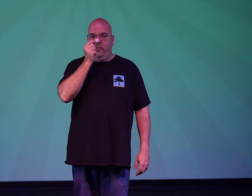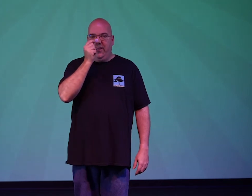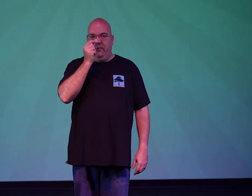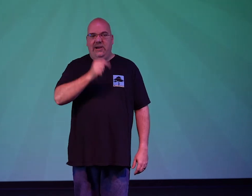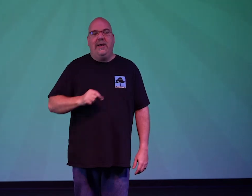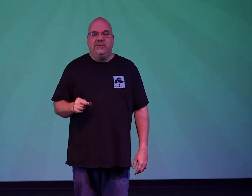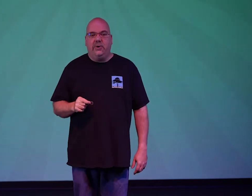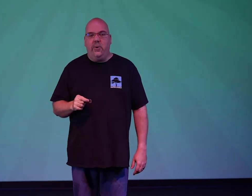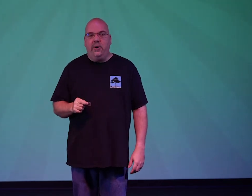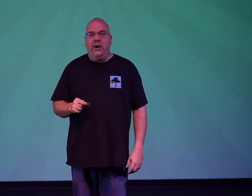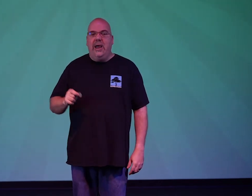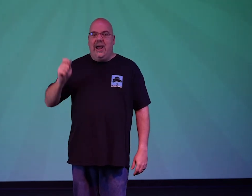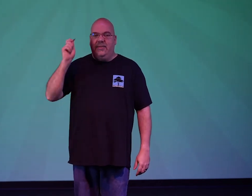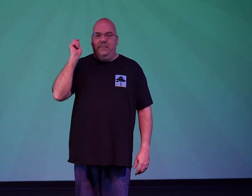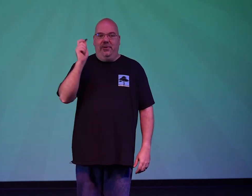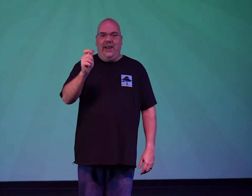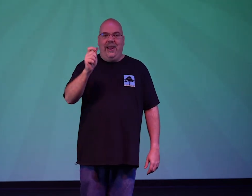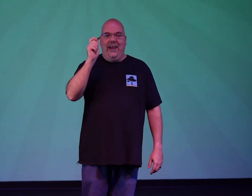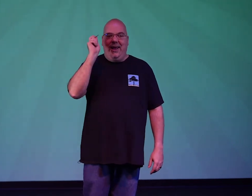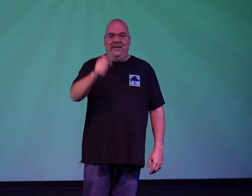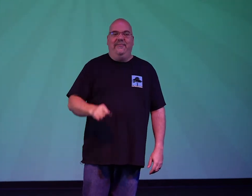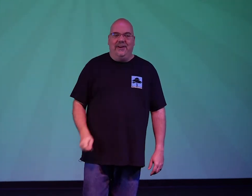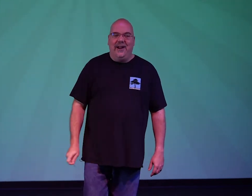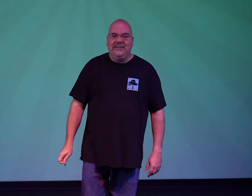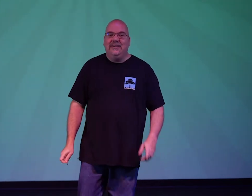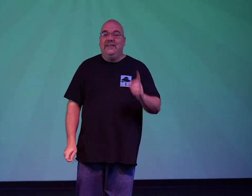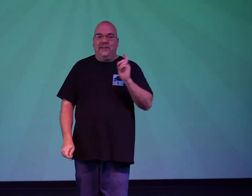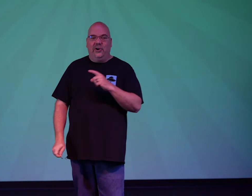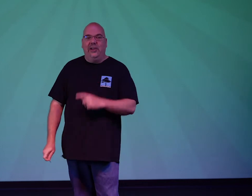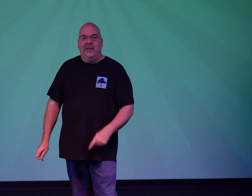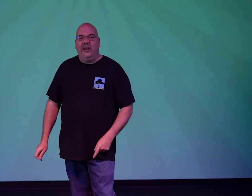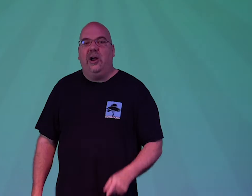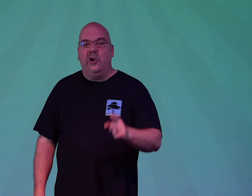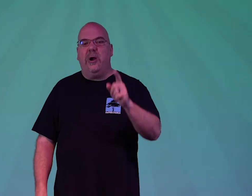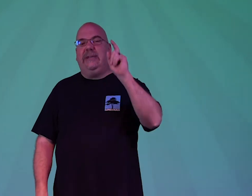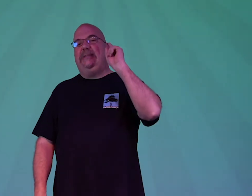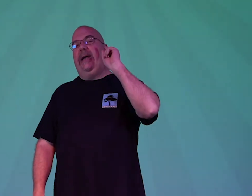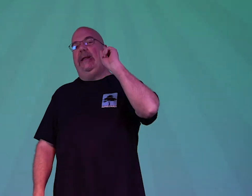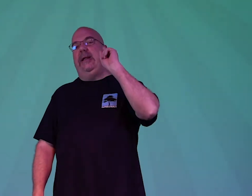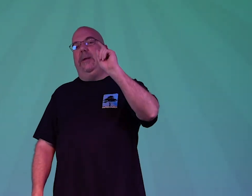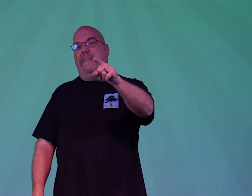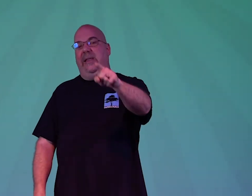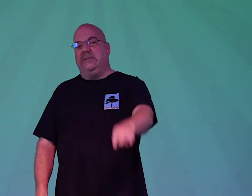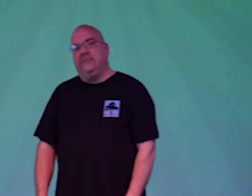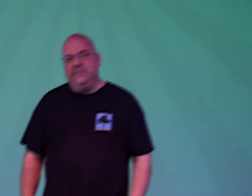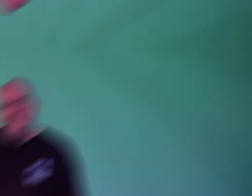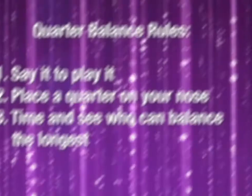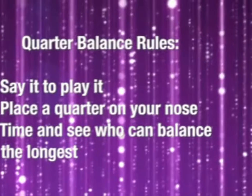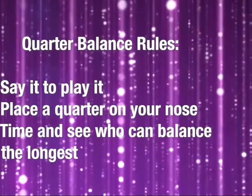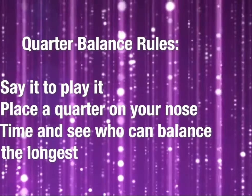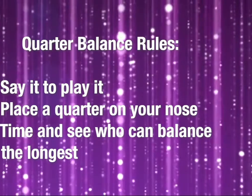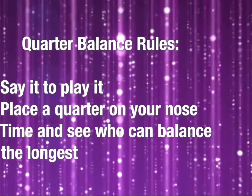person before they get ready to balance their quarter and then play and have fun guys you're going to love it on your market set balance